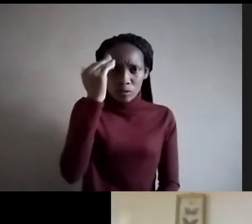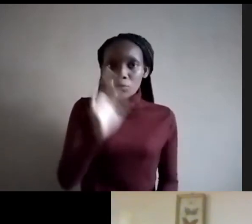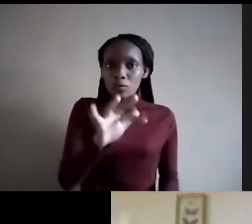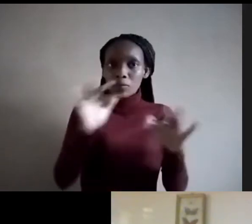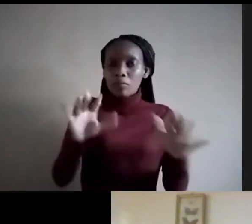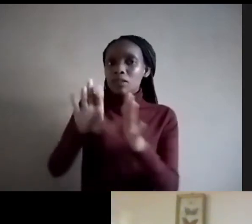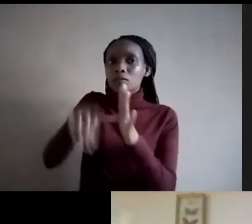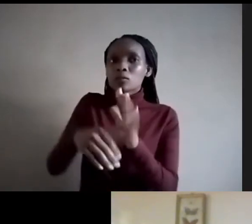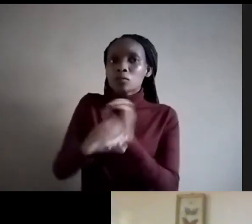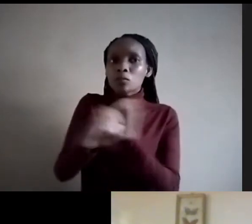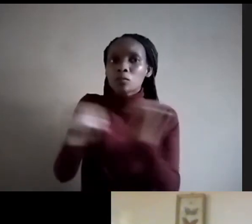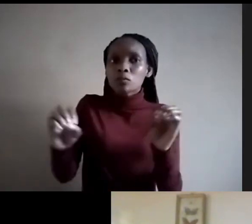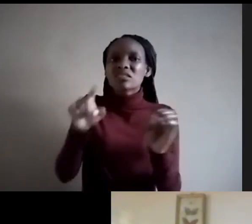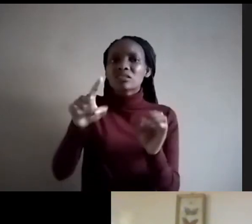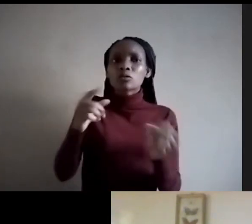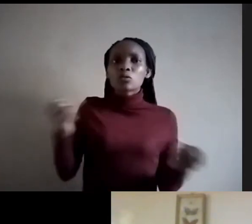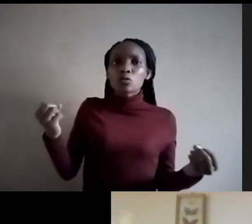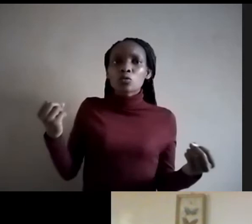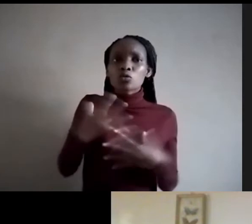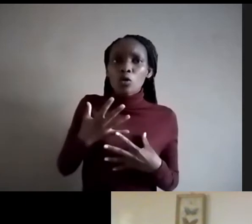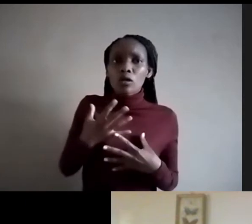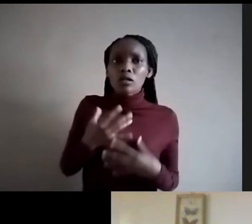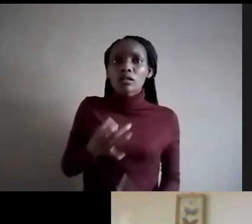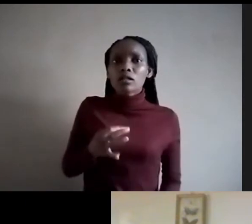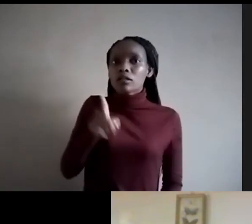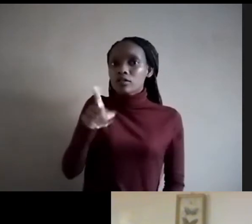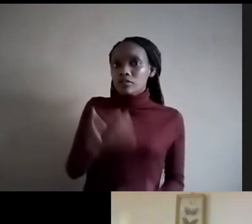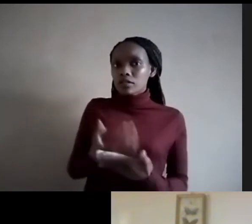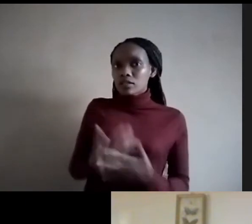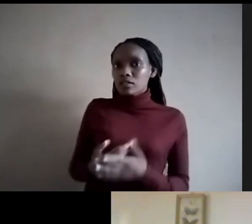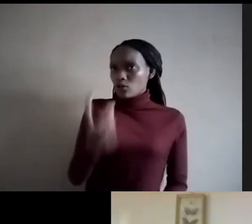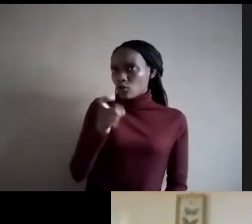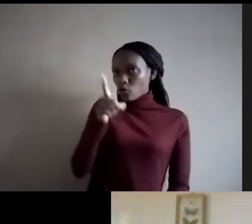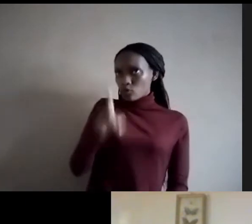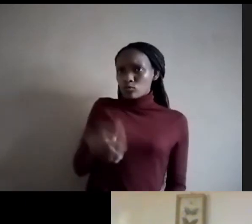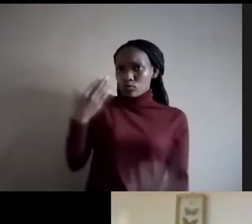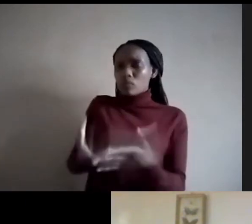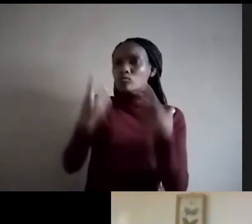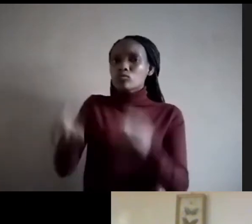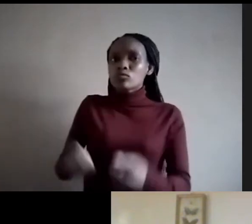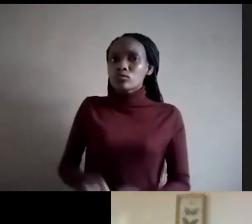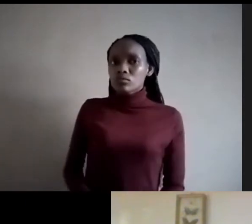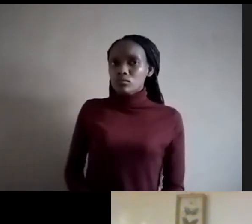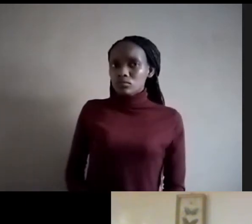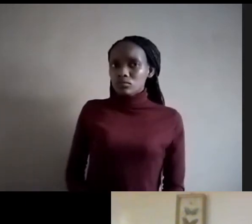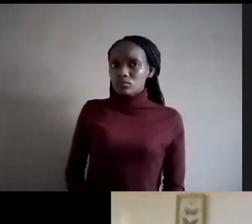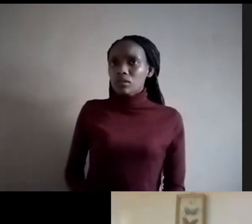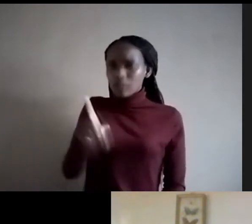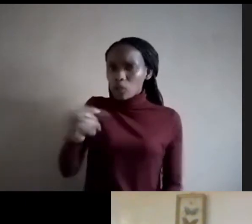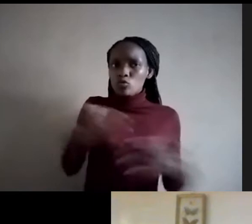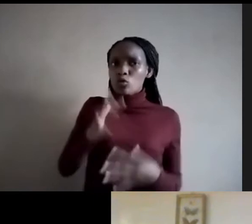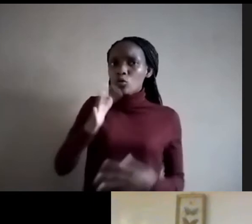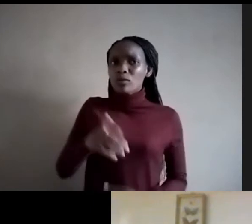would be shocked if you were to call them the abled body at all times? Why do we allow people to be calling us